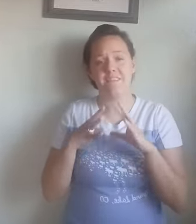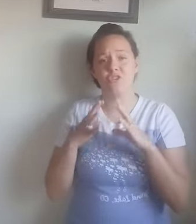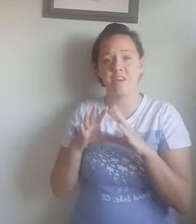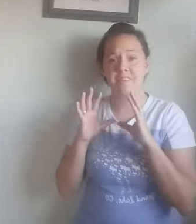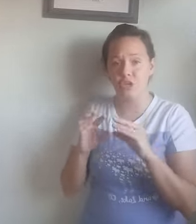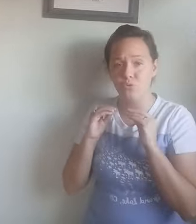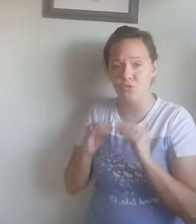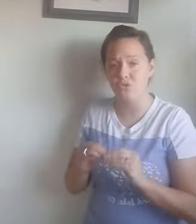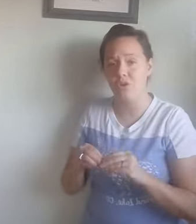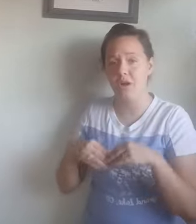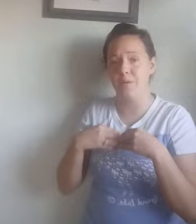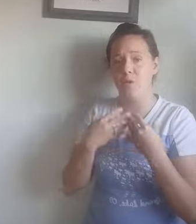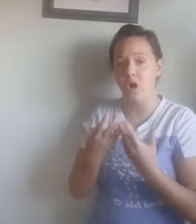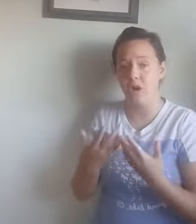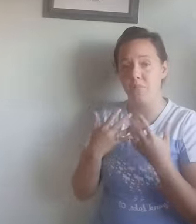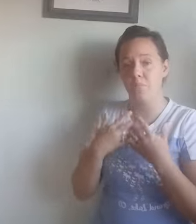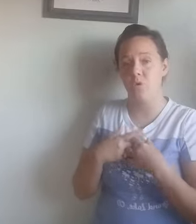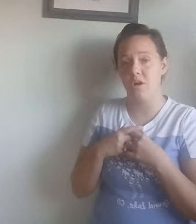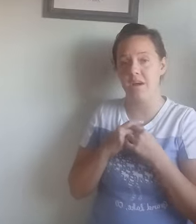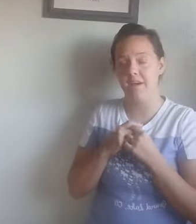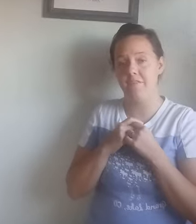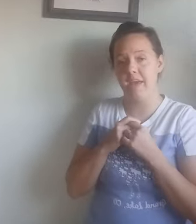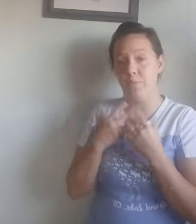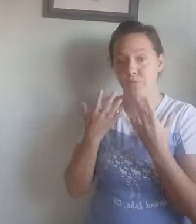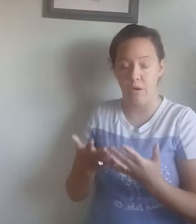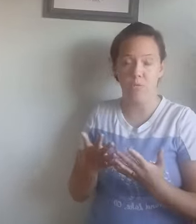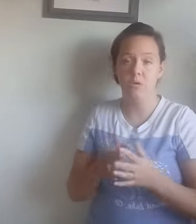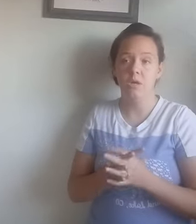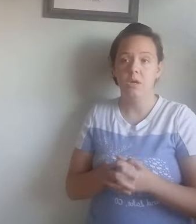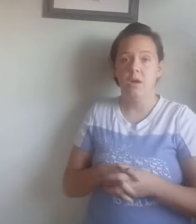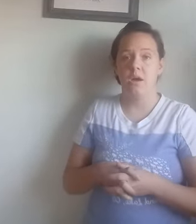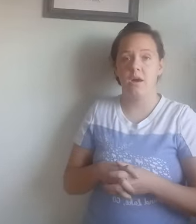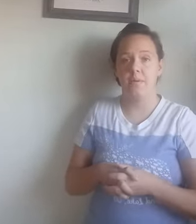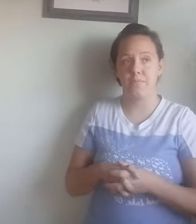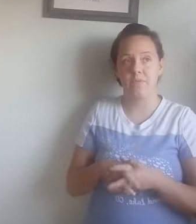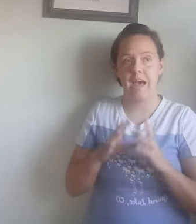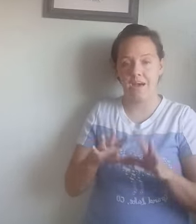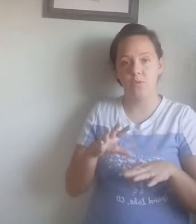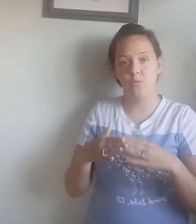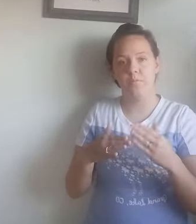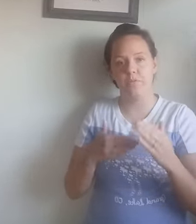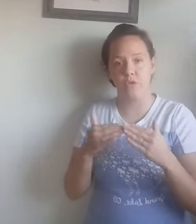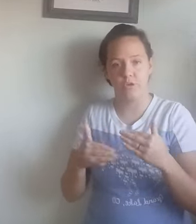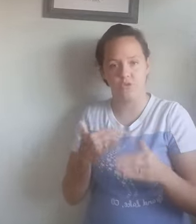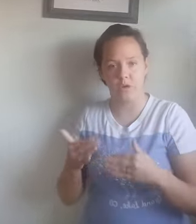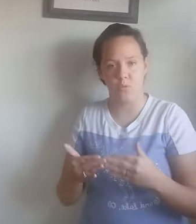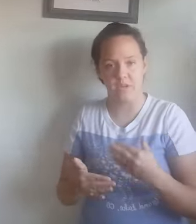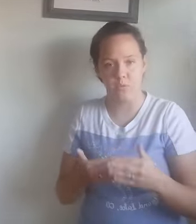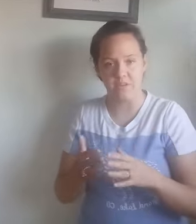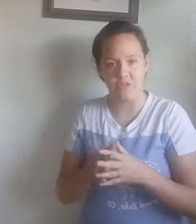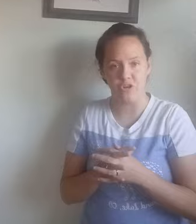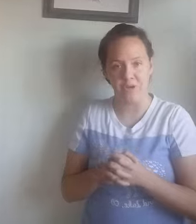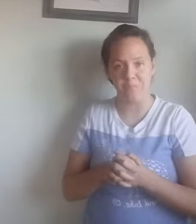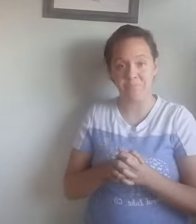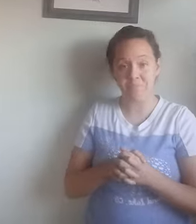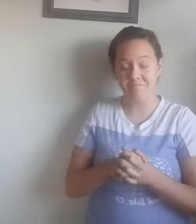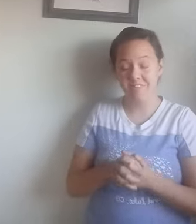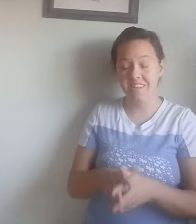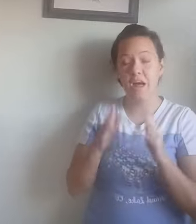suggest that you, um, are more of a pro, um, before you start working with this yarn. Now,